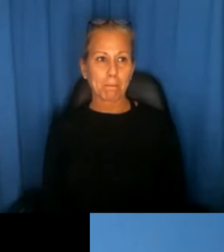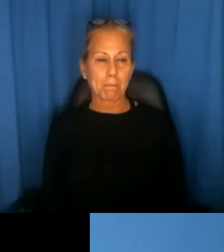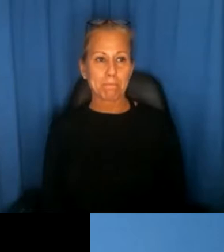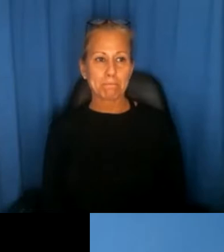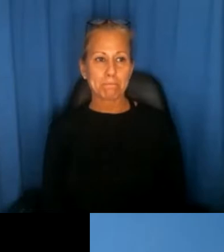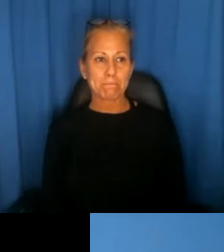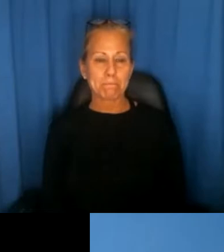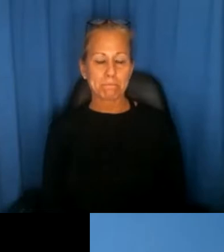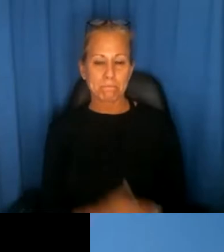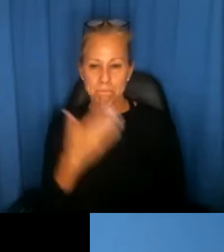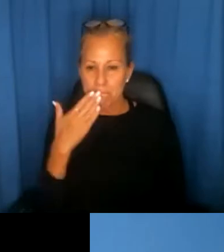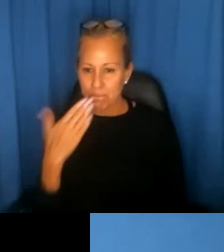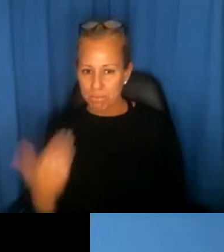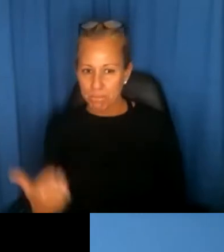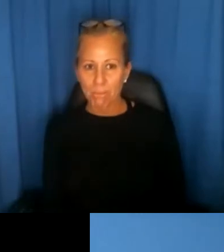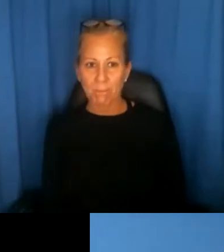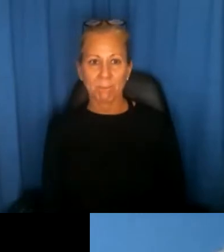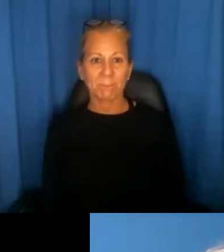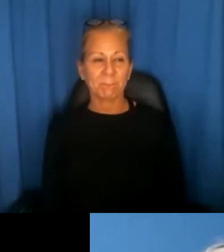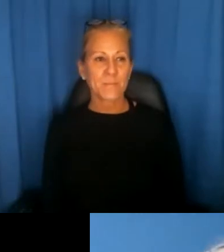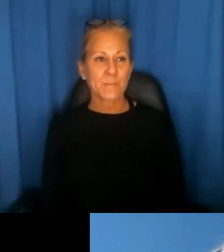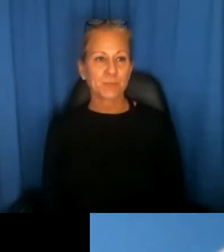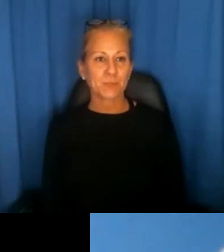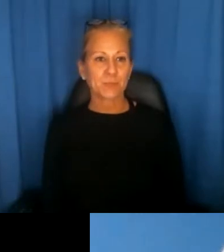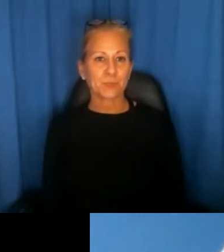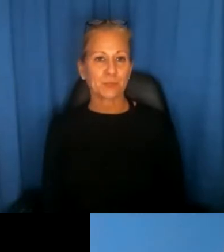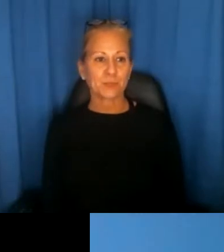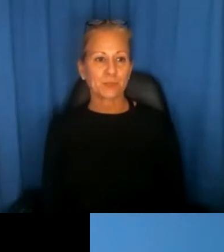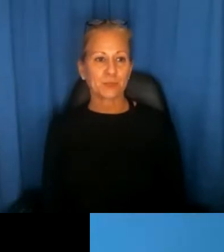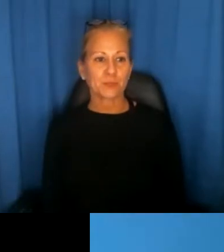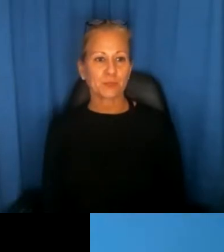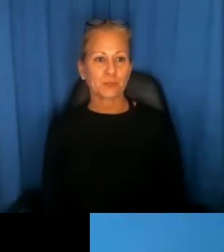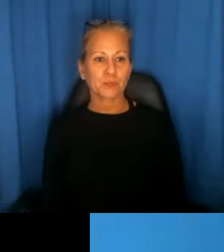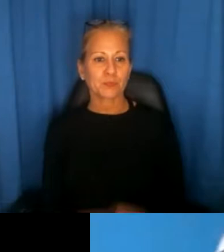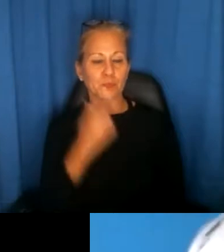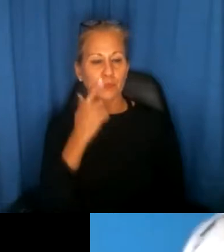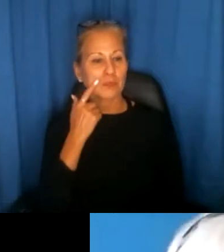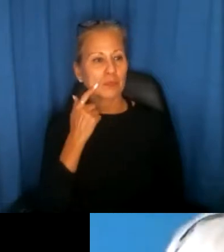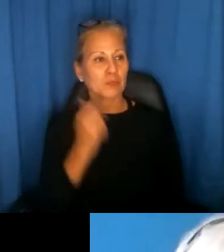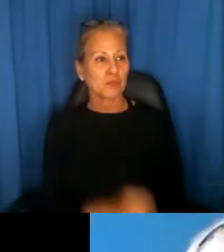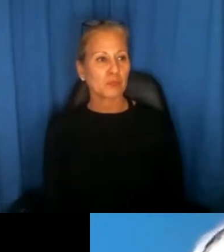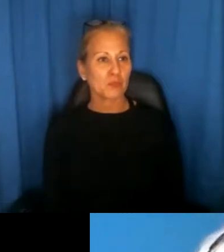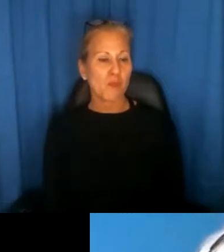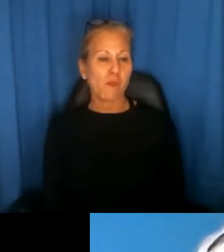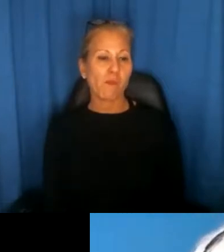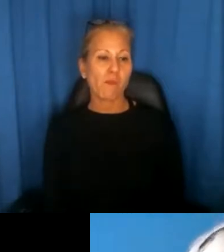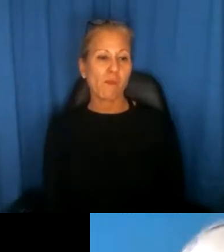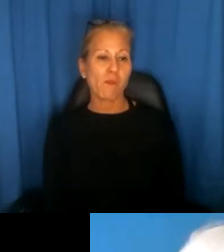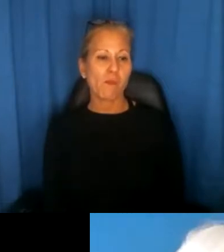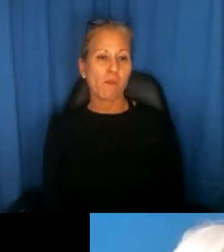Thank you, Janine. Nicole, would you mind weighing in from your industry's perspective?